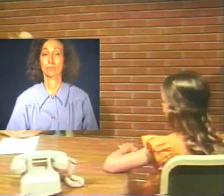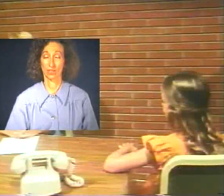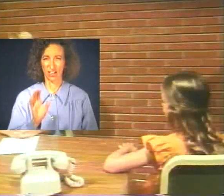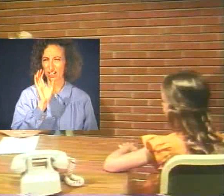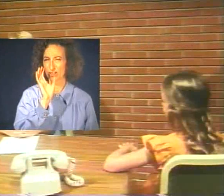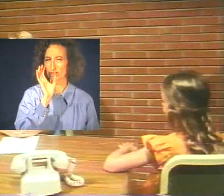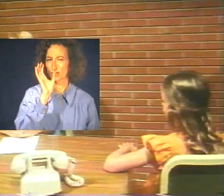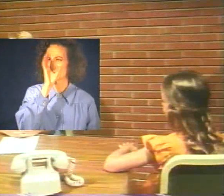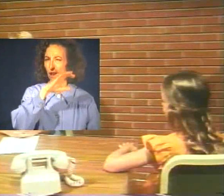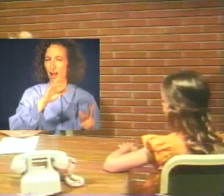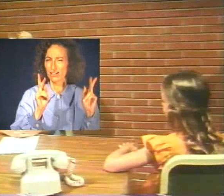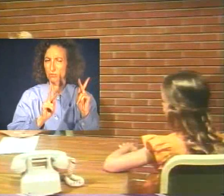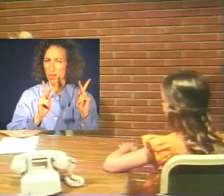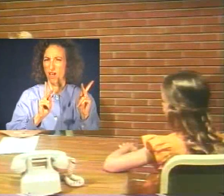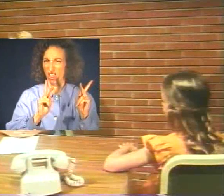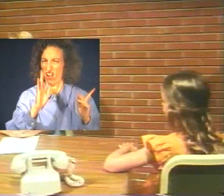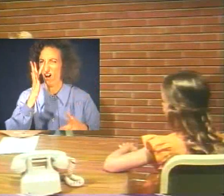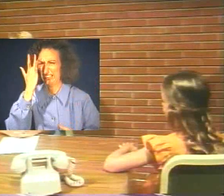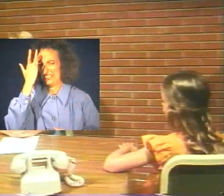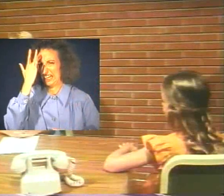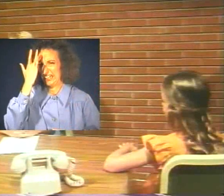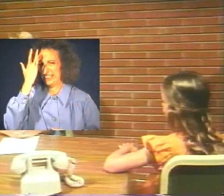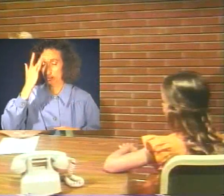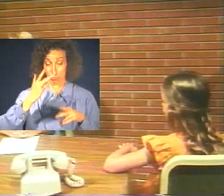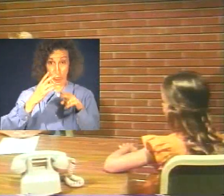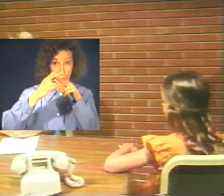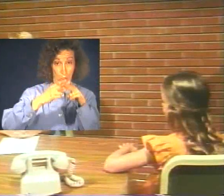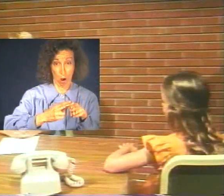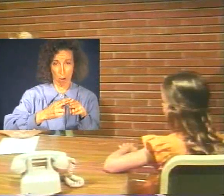And these strange ones are sick. We call them mentally ill.